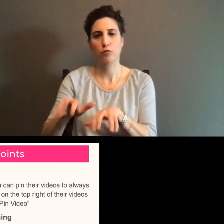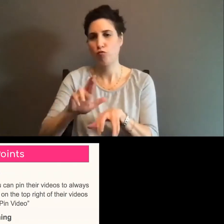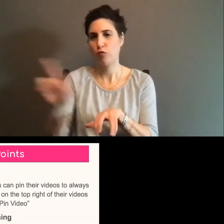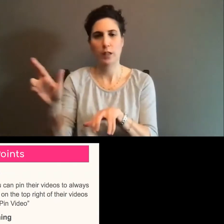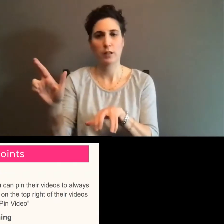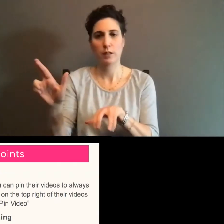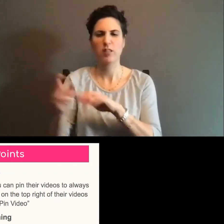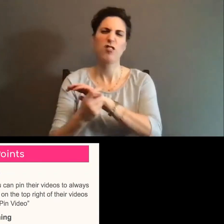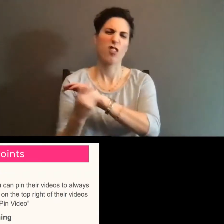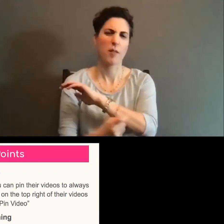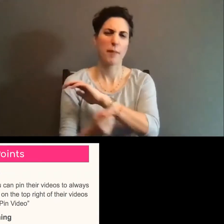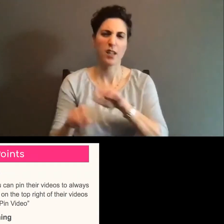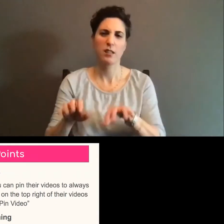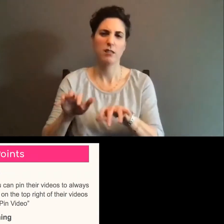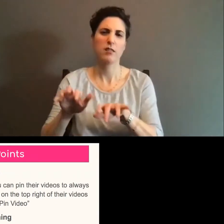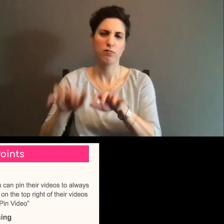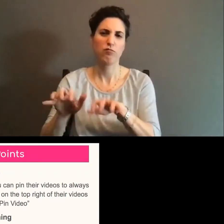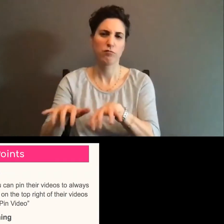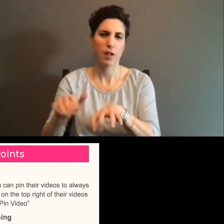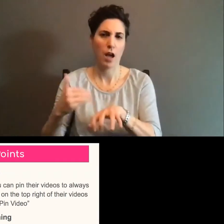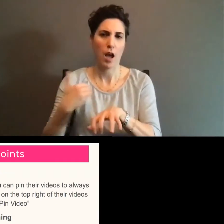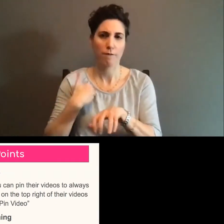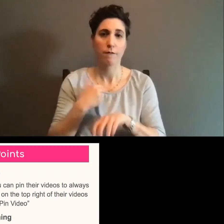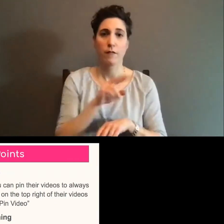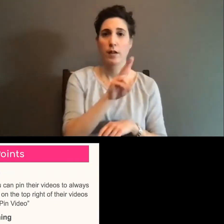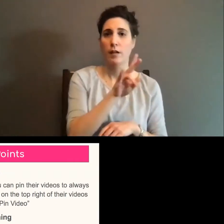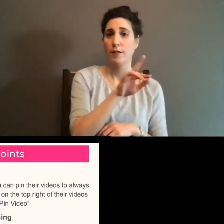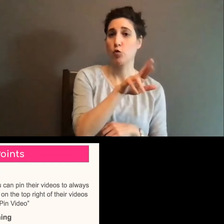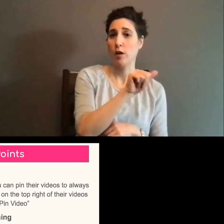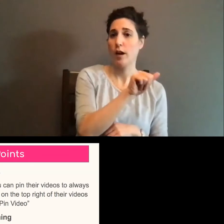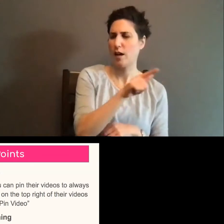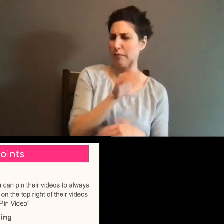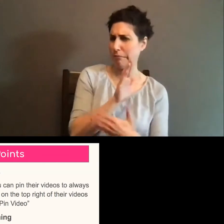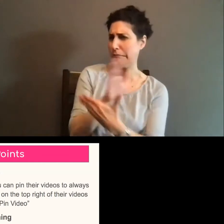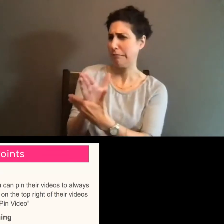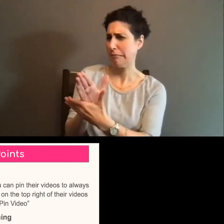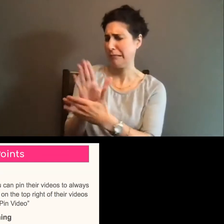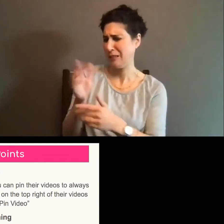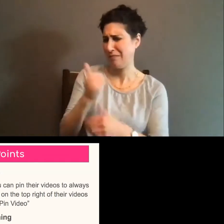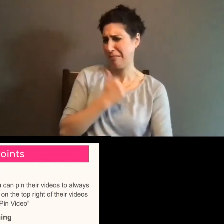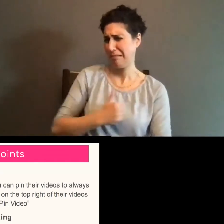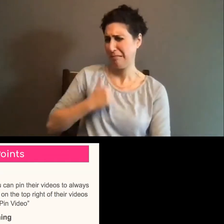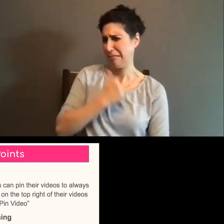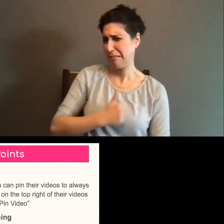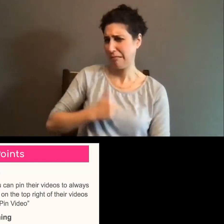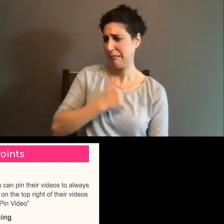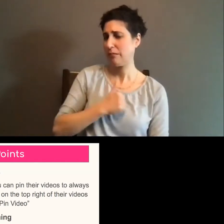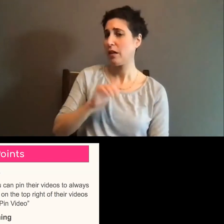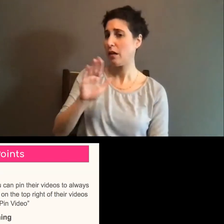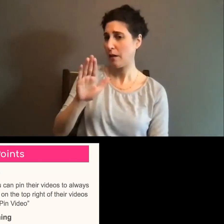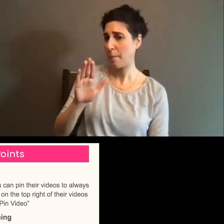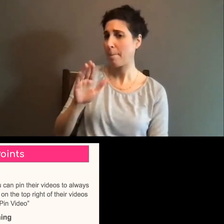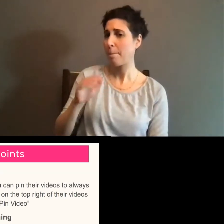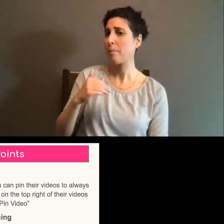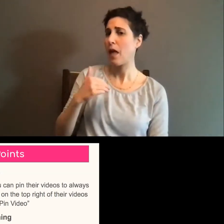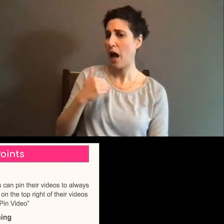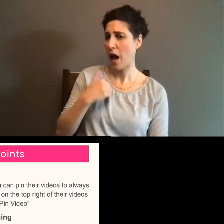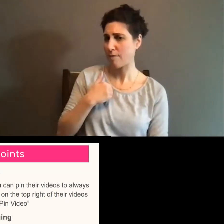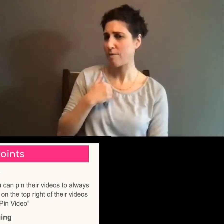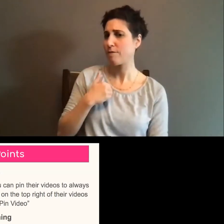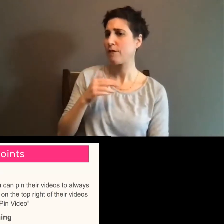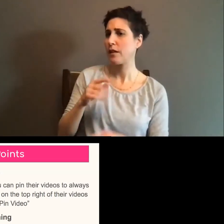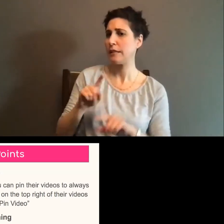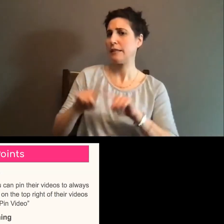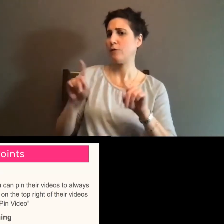be auto captioning. Mm-hmm. Yeah. Sorry, Jack. I do need to interrupt for a moment because we have different captioning